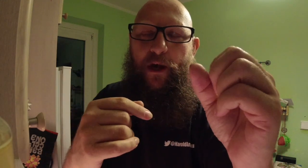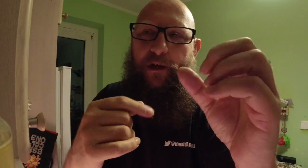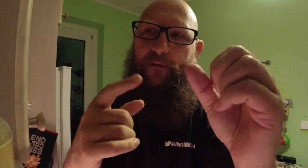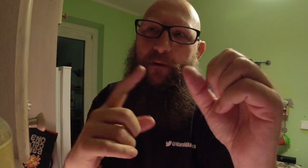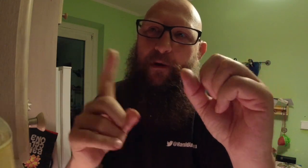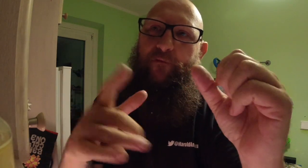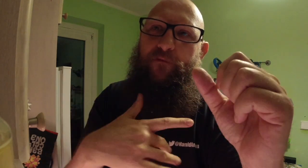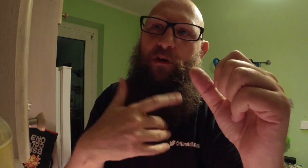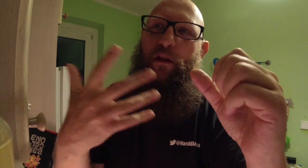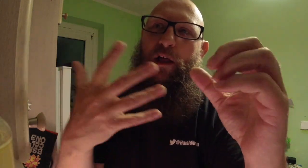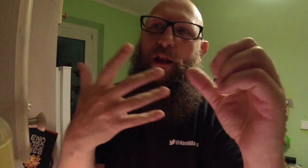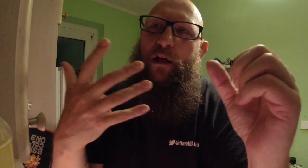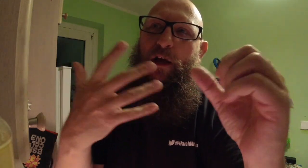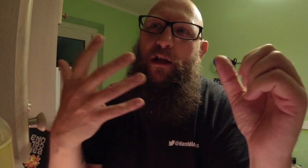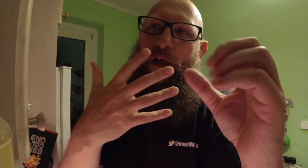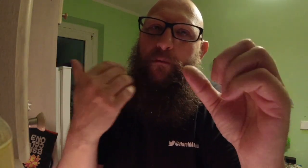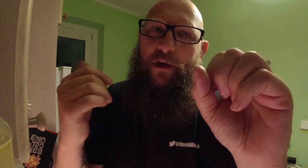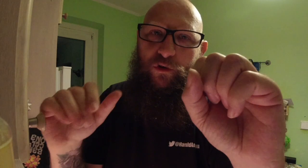But. But it felt a lot, lot, lot, lot better.